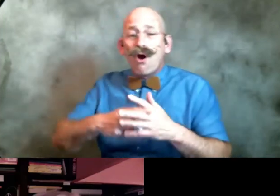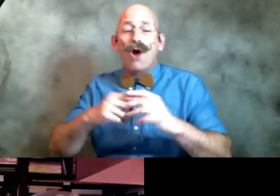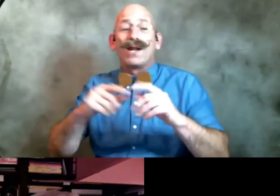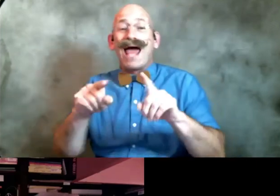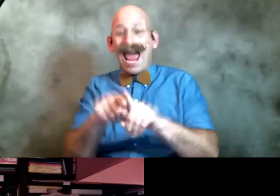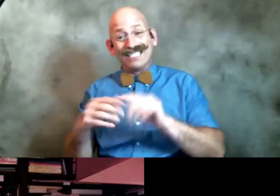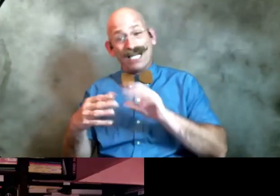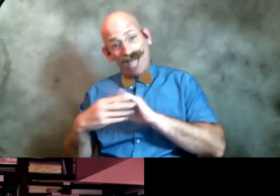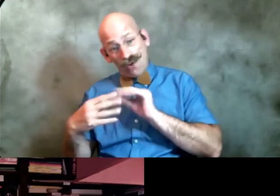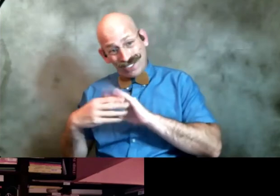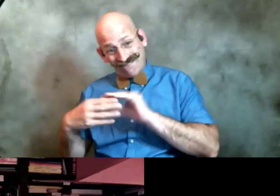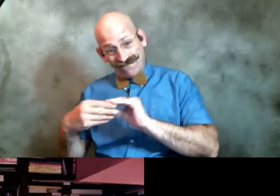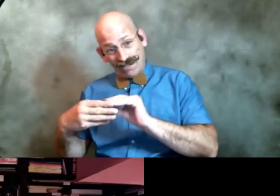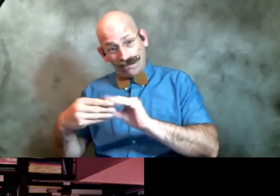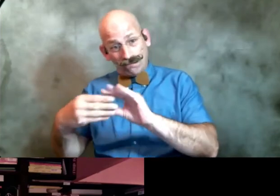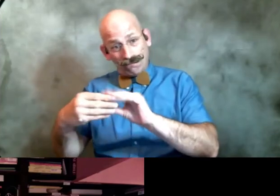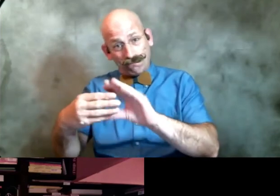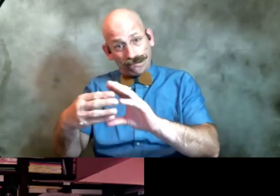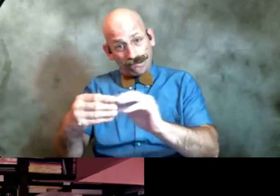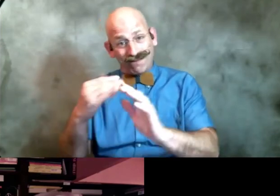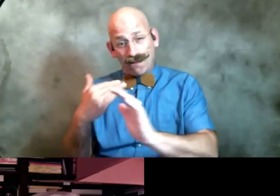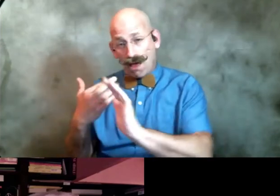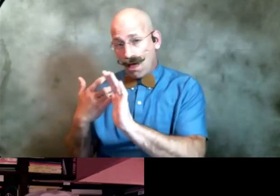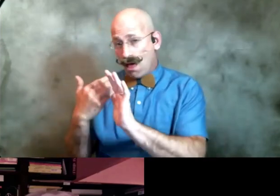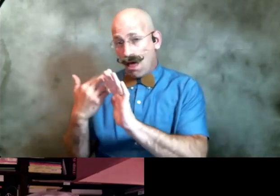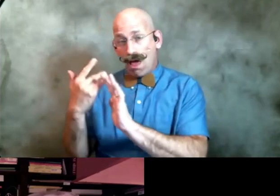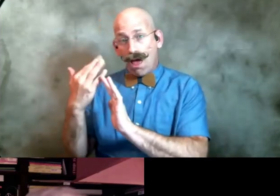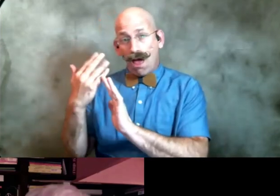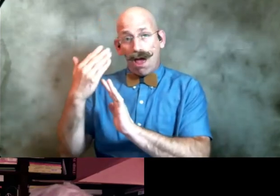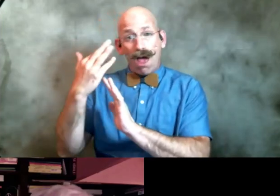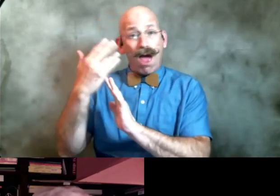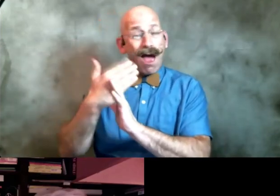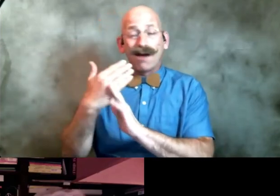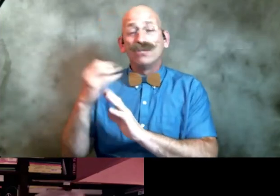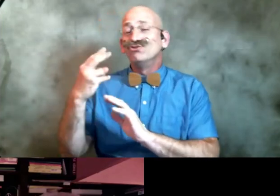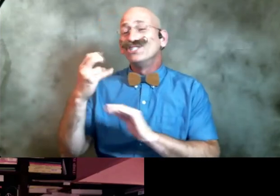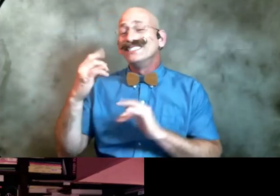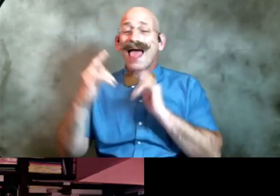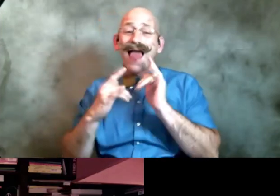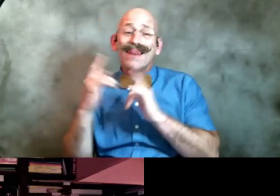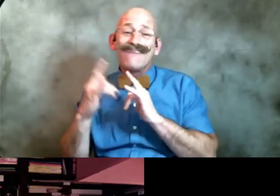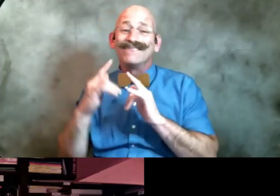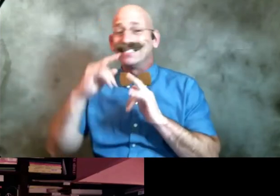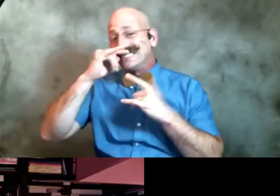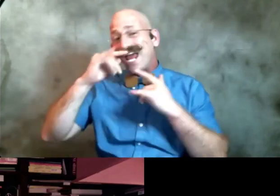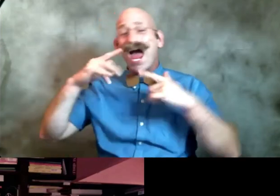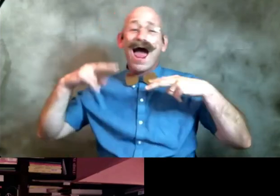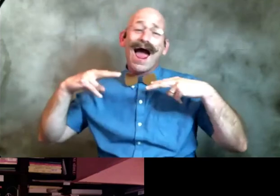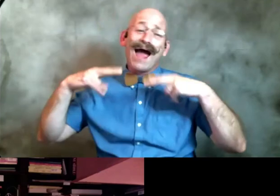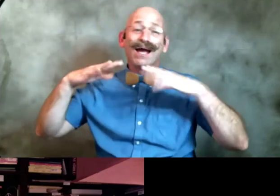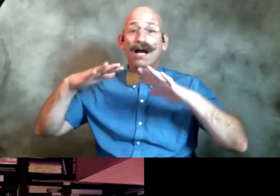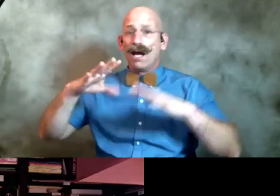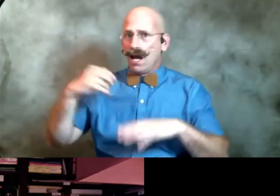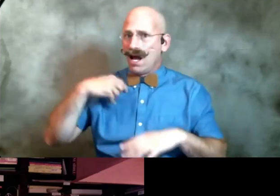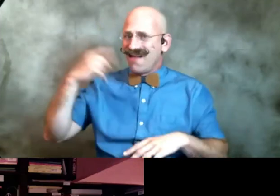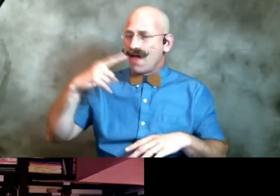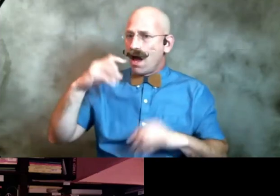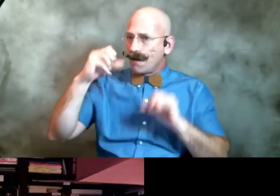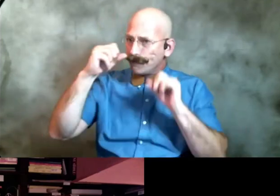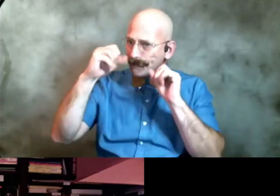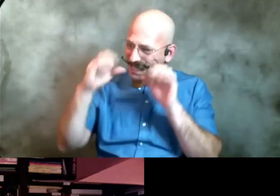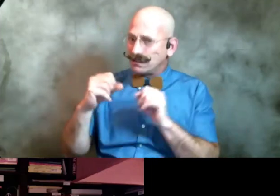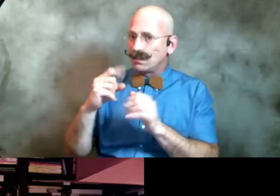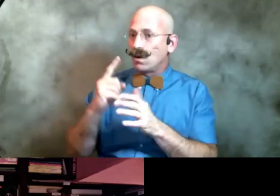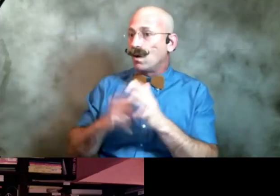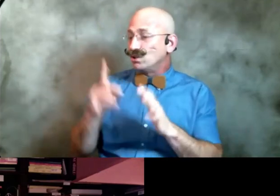poem you're working your way all the way through you're with us she's in love happy little kid and i thought it was amazing what you did within